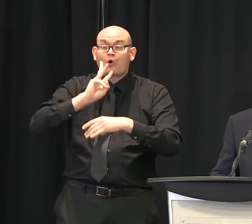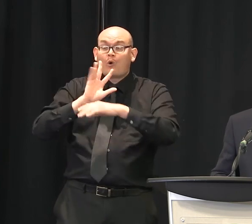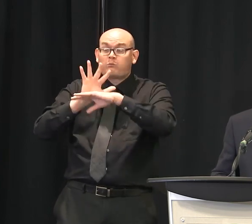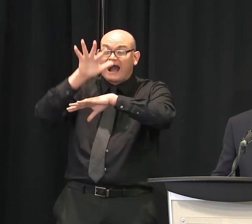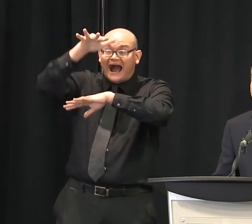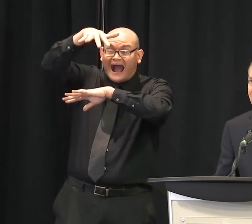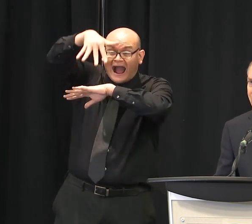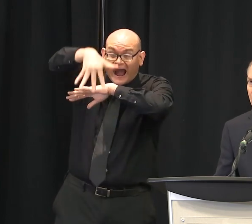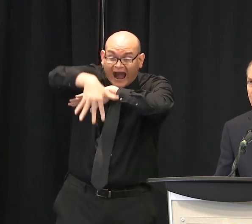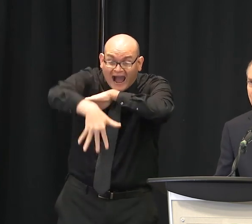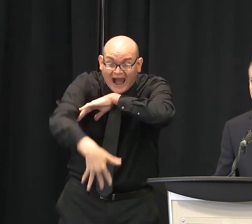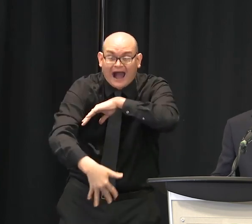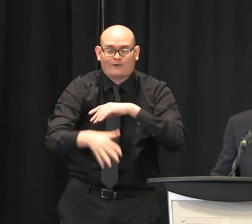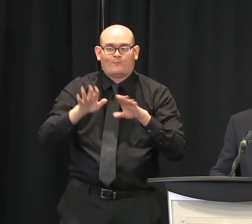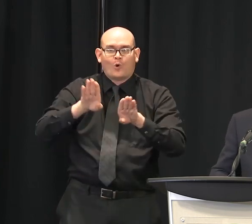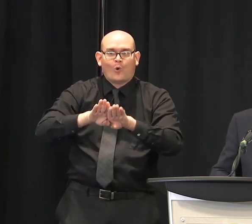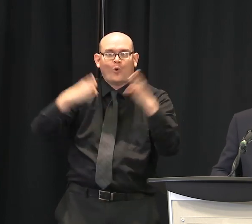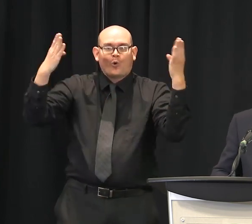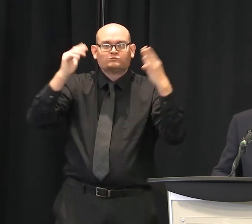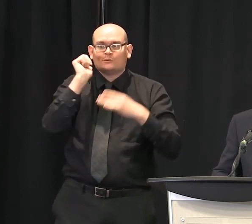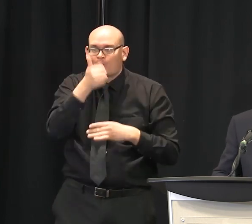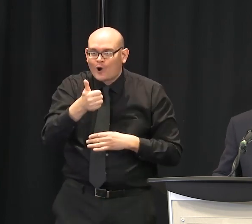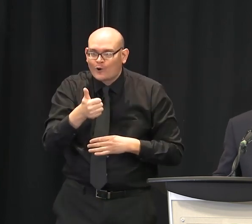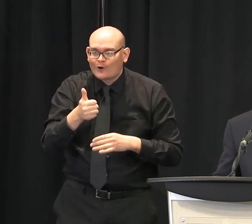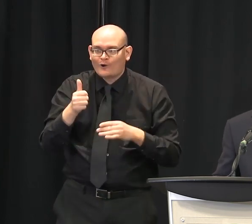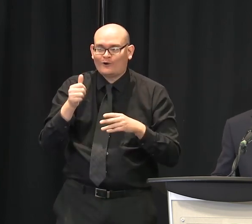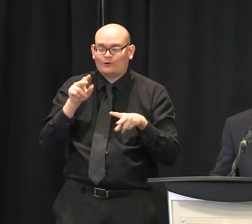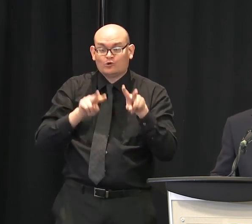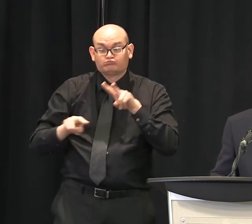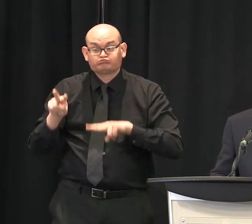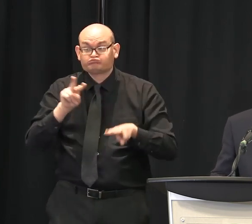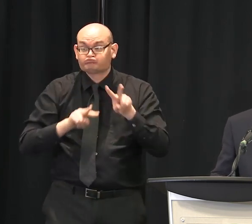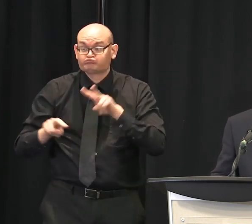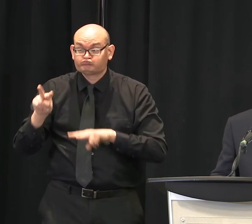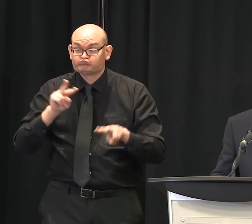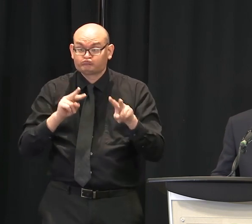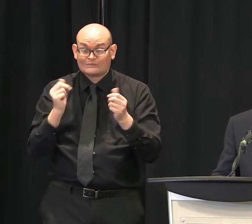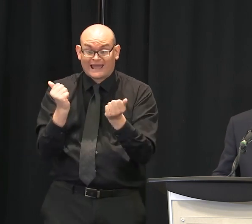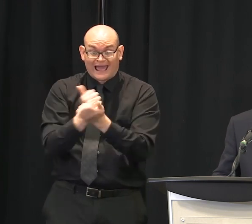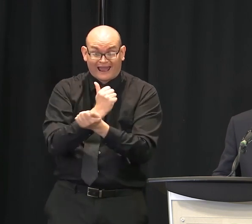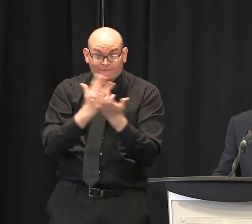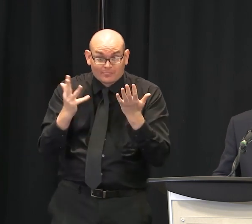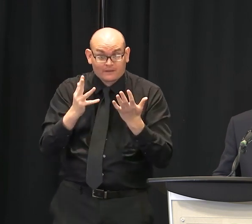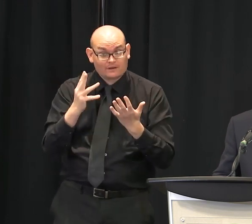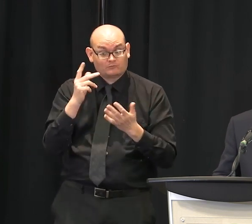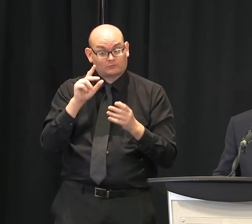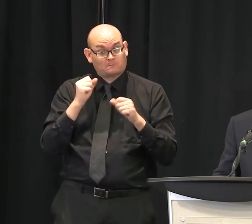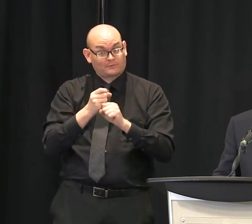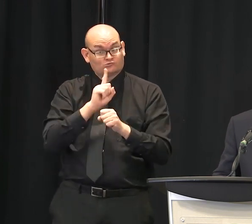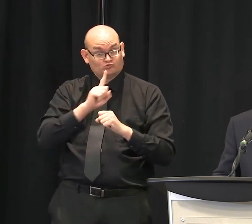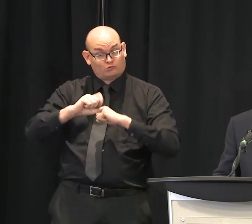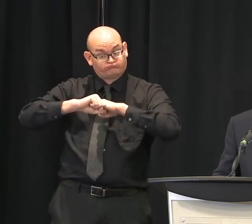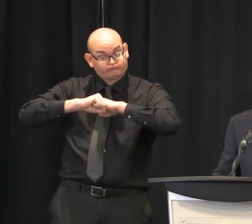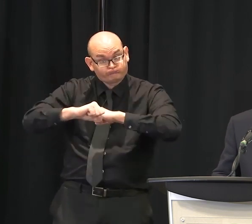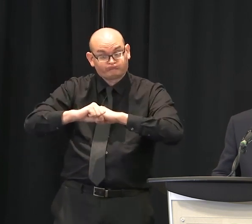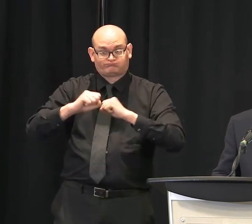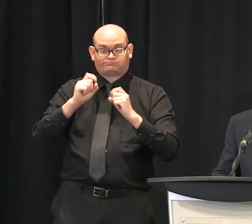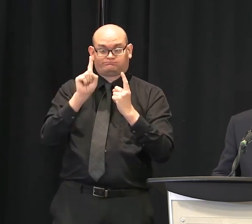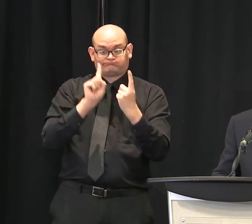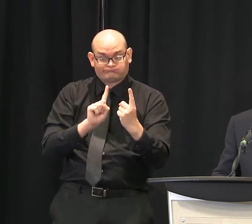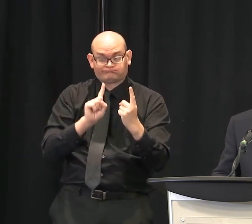listening out to hear what people are saying and if there are any concerns in the downtown area, and also just